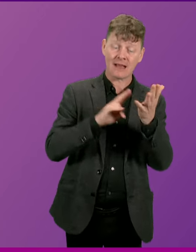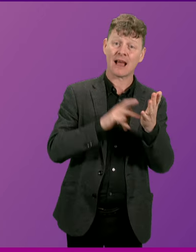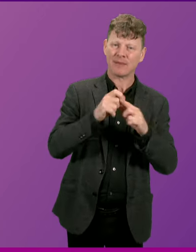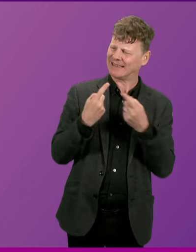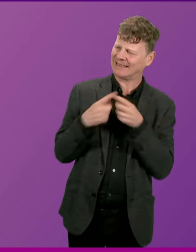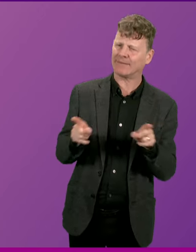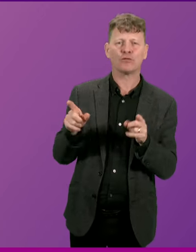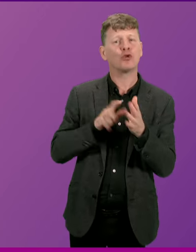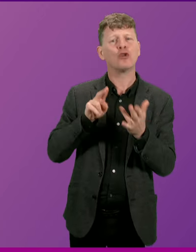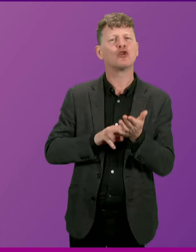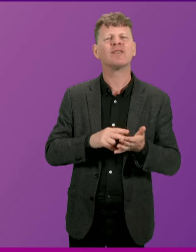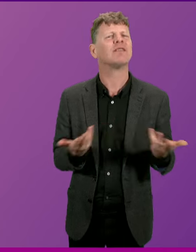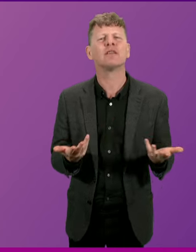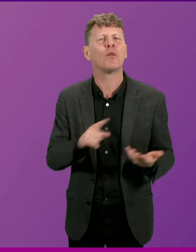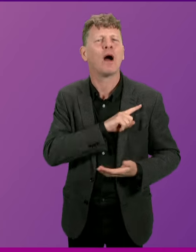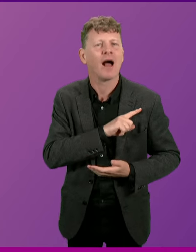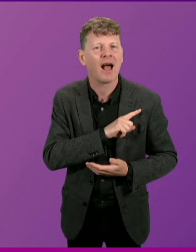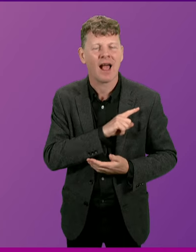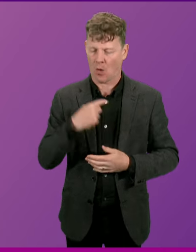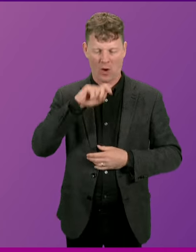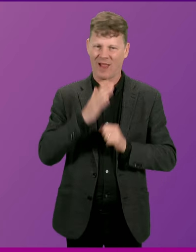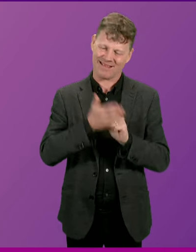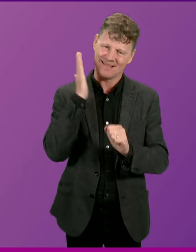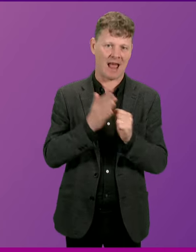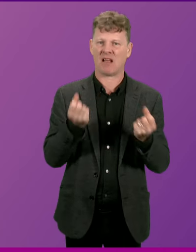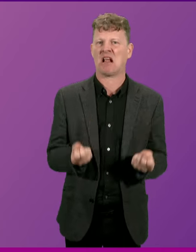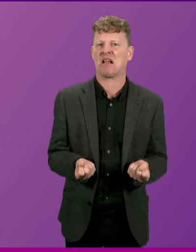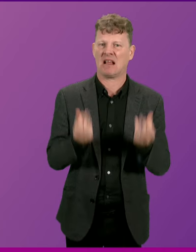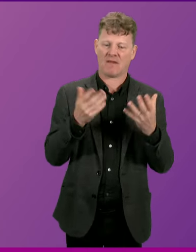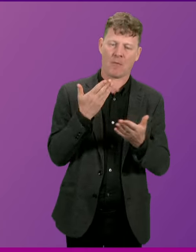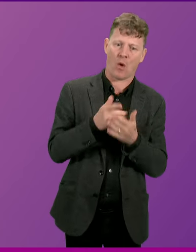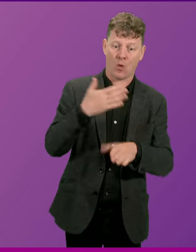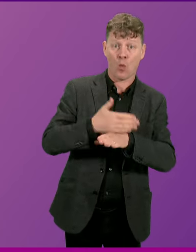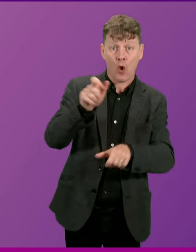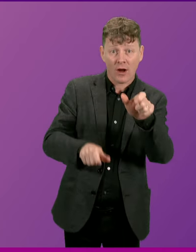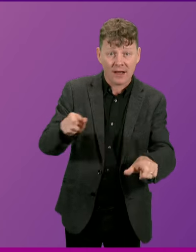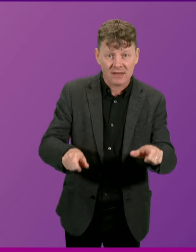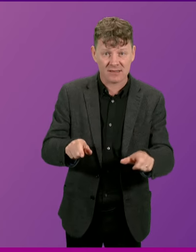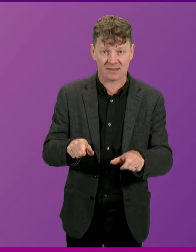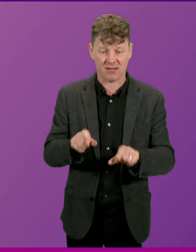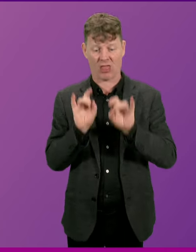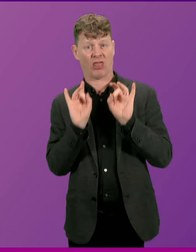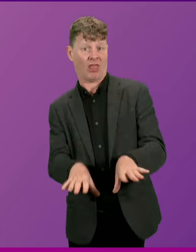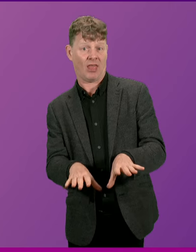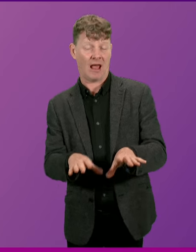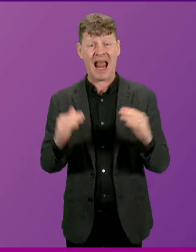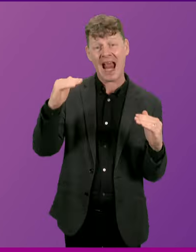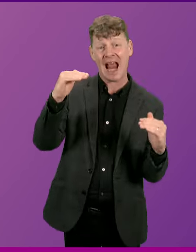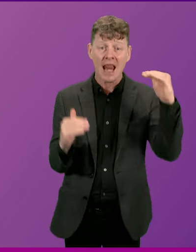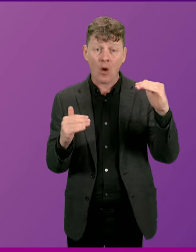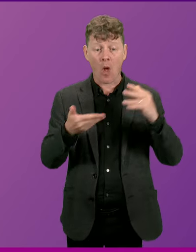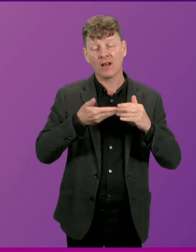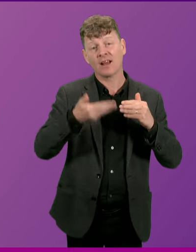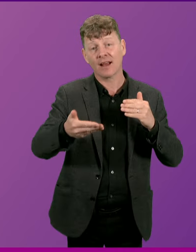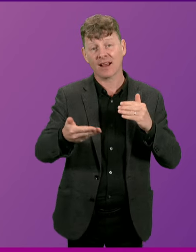Conservatives is that we will never abandon our workers, we will never leave a legacy of inequality, and we will